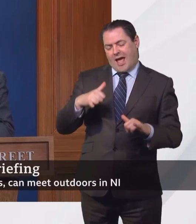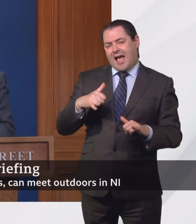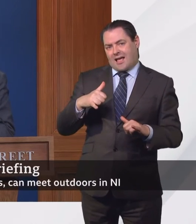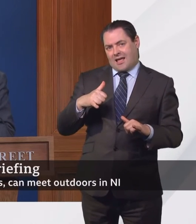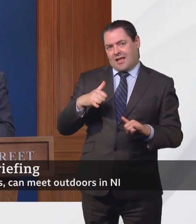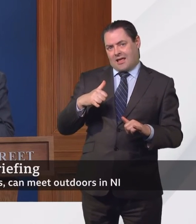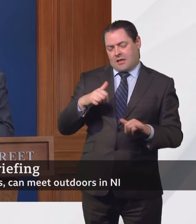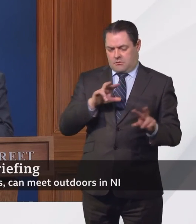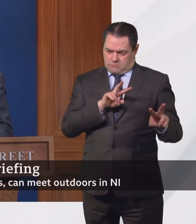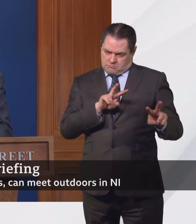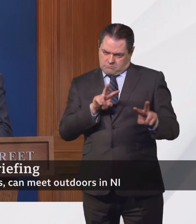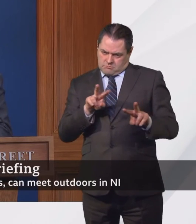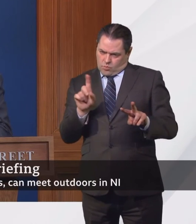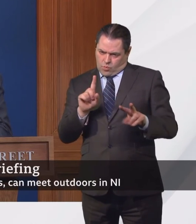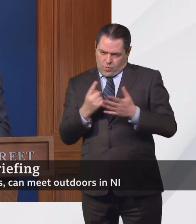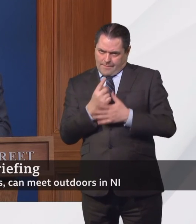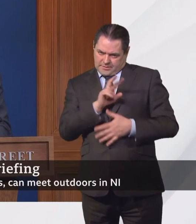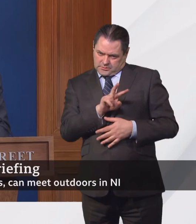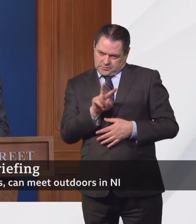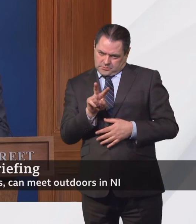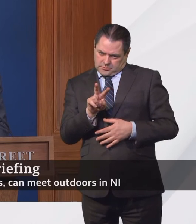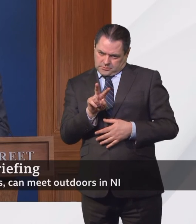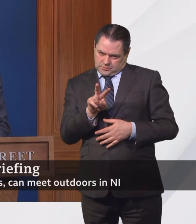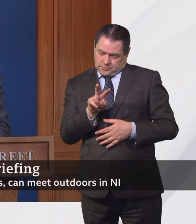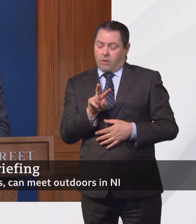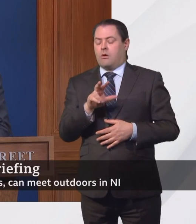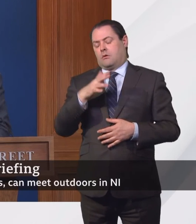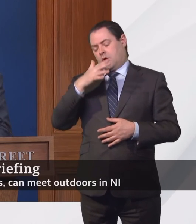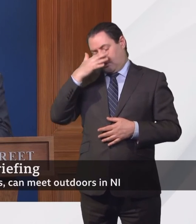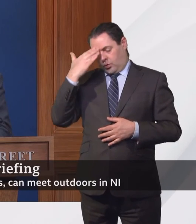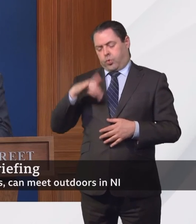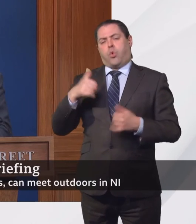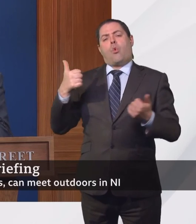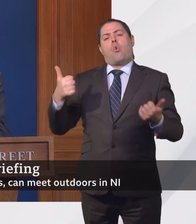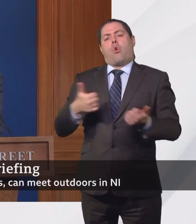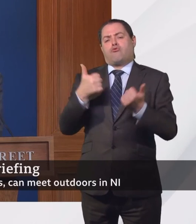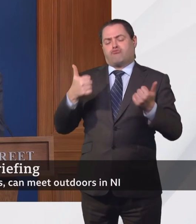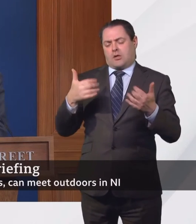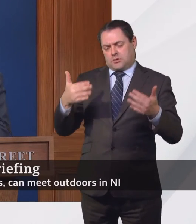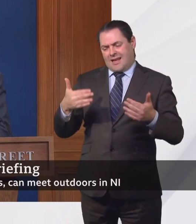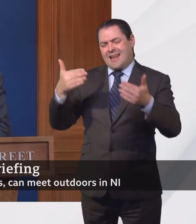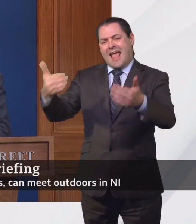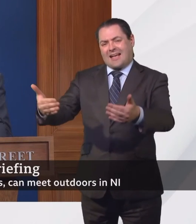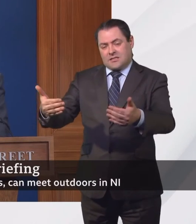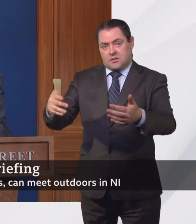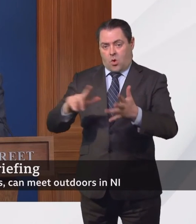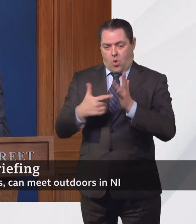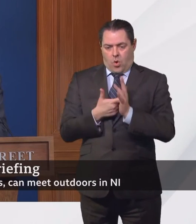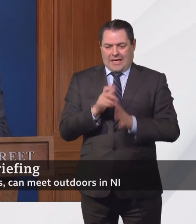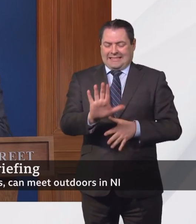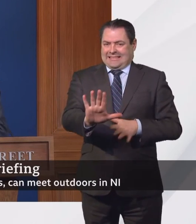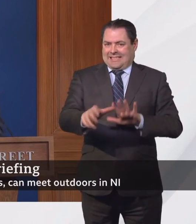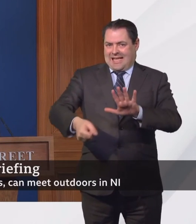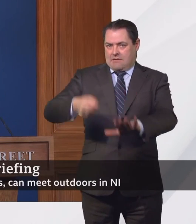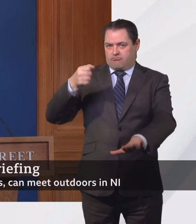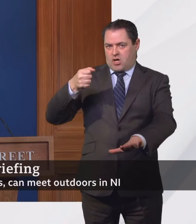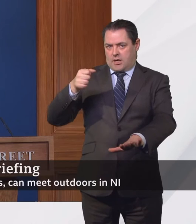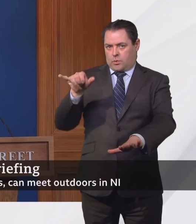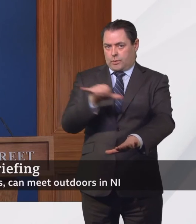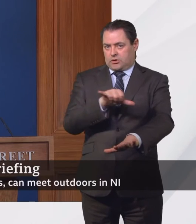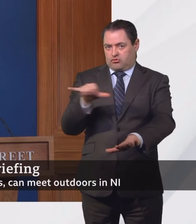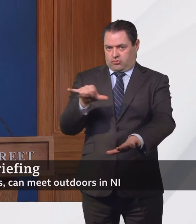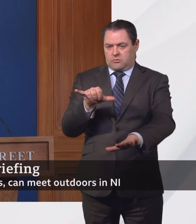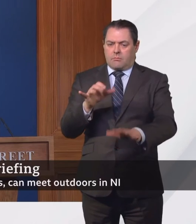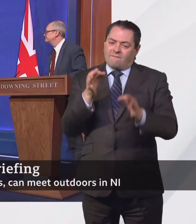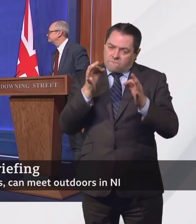point, we'll be able to give the recommendations. So far, as Chris has laid out, everything's moving in the right direction, but we need to do a formal data analysis